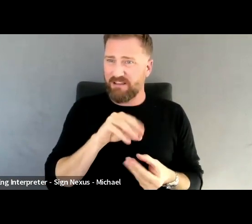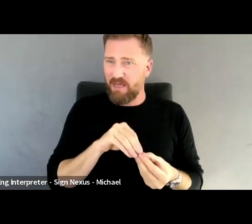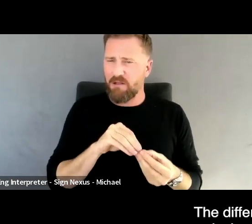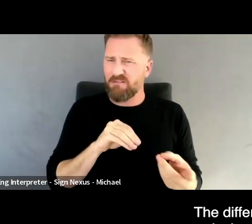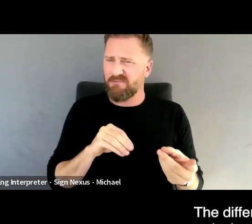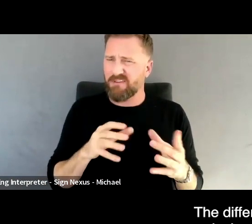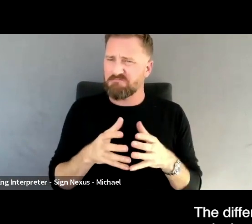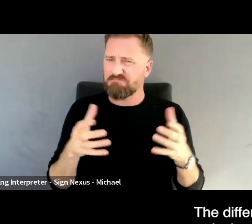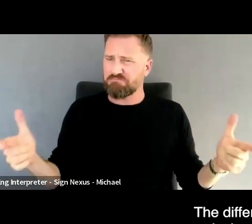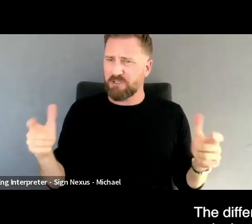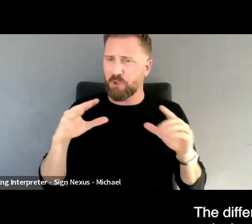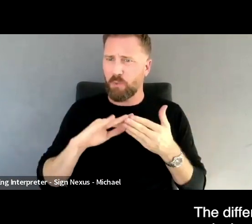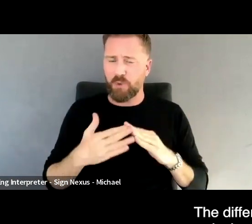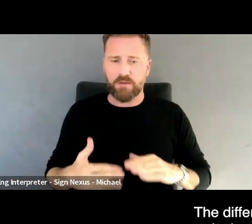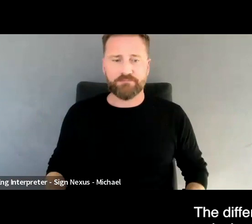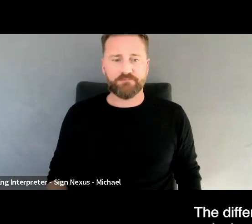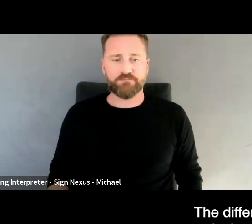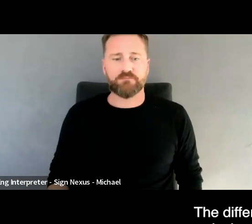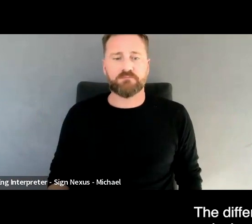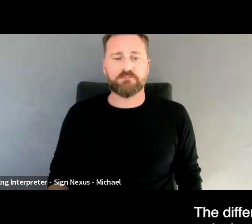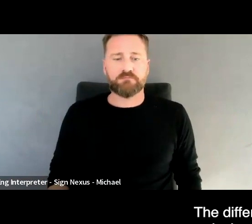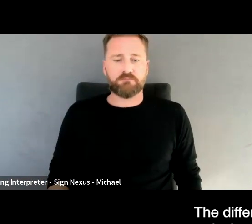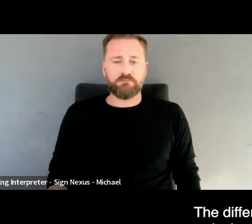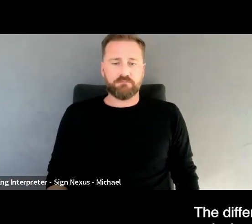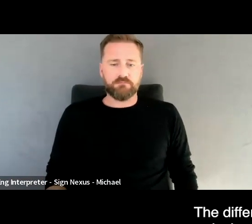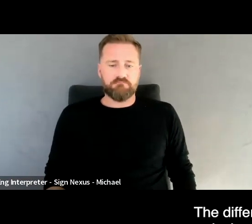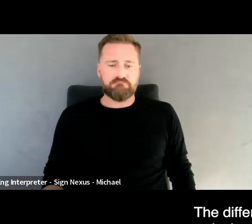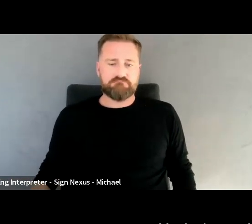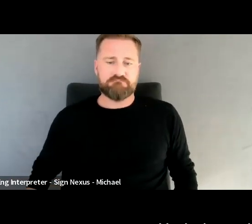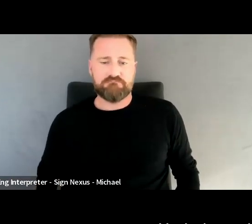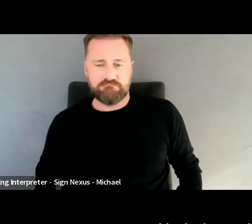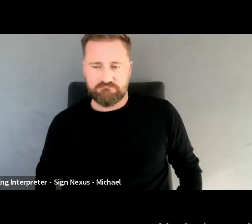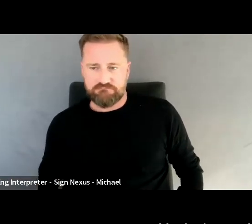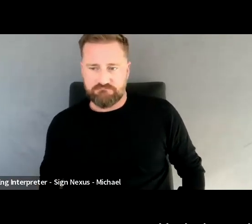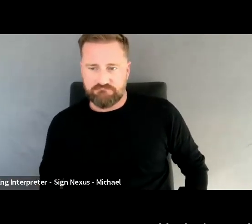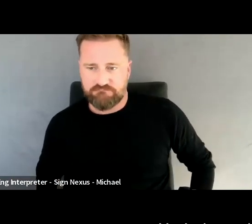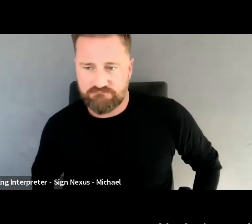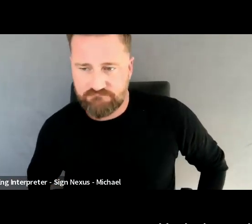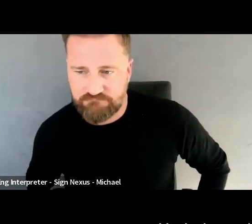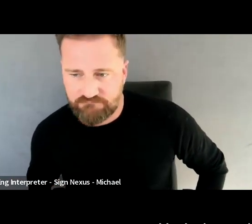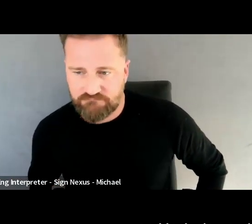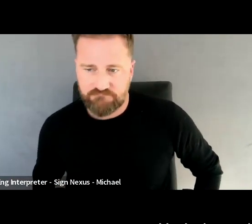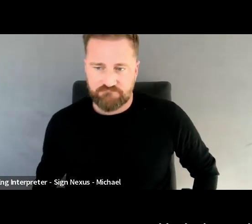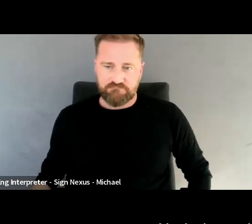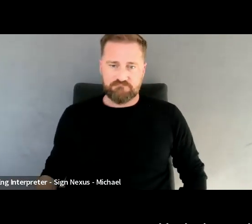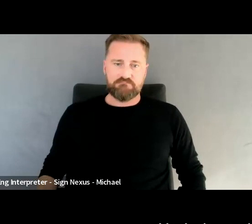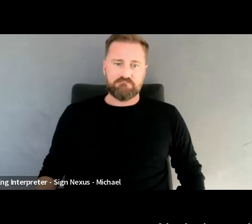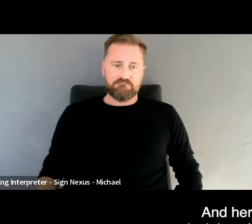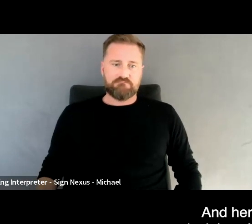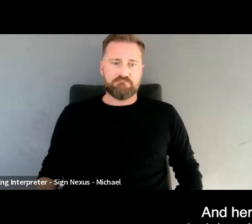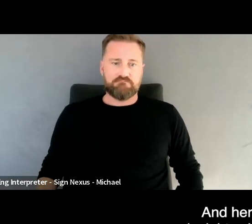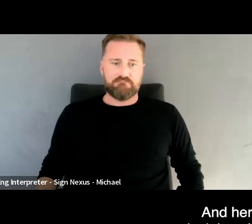The difference between exclusion through design and inclusion and delight through design